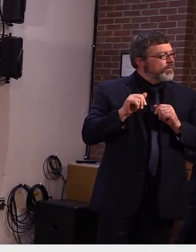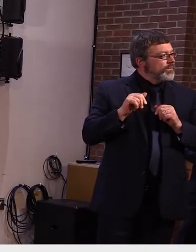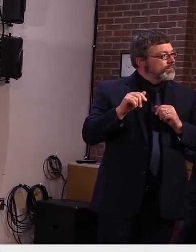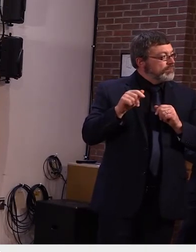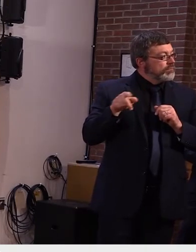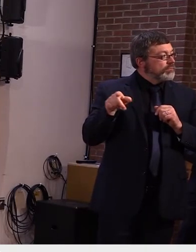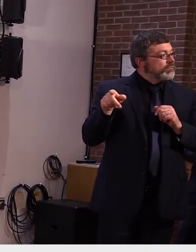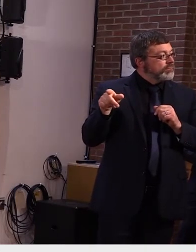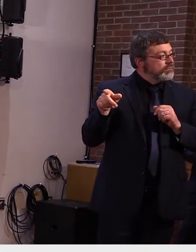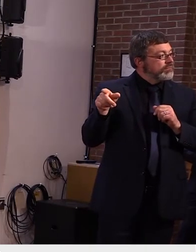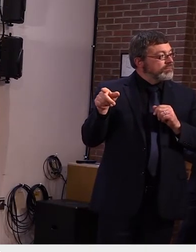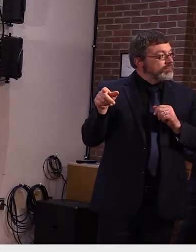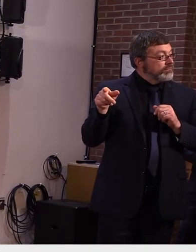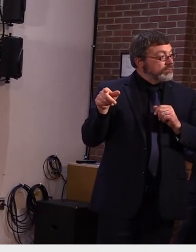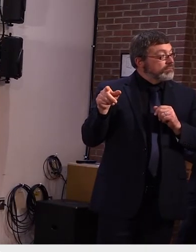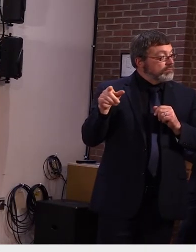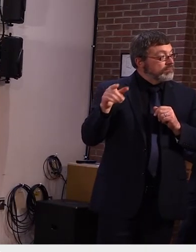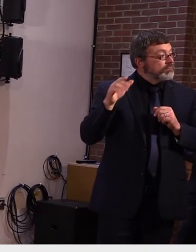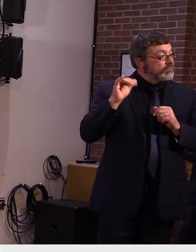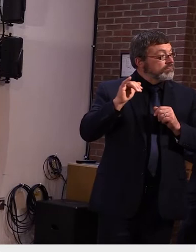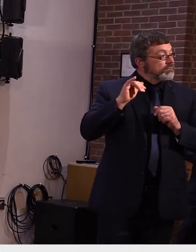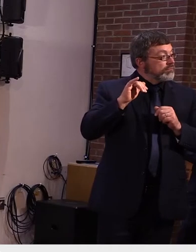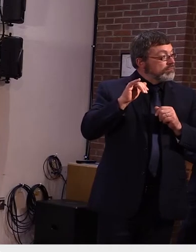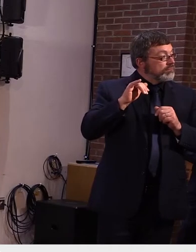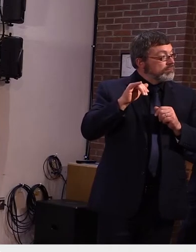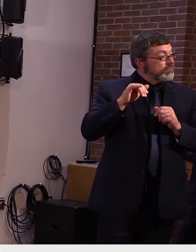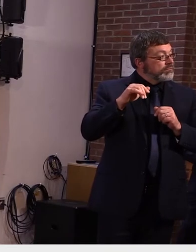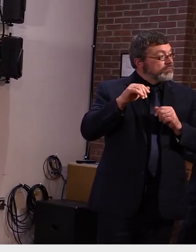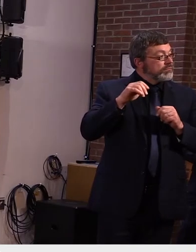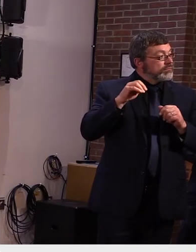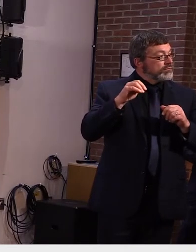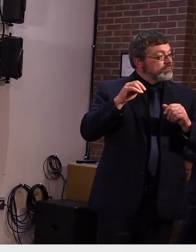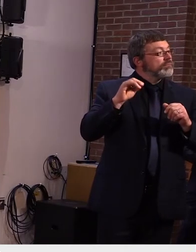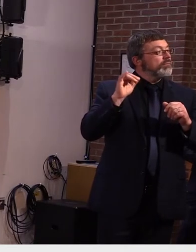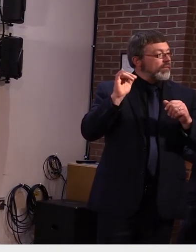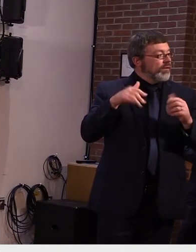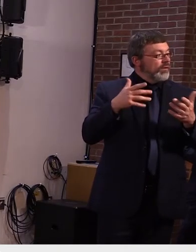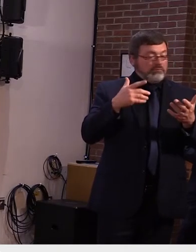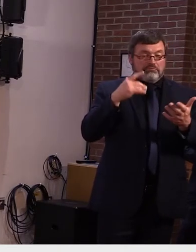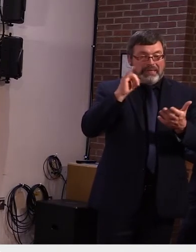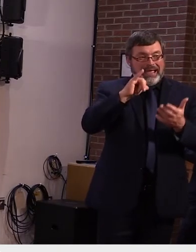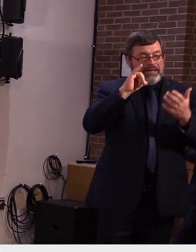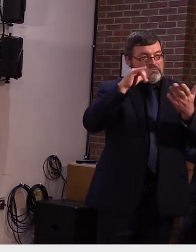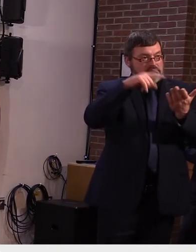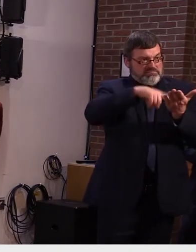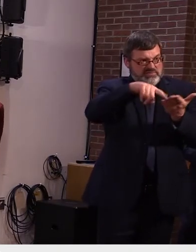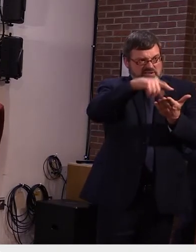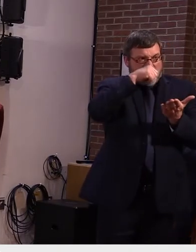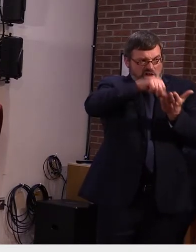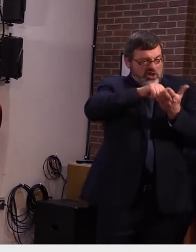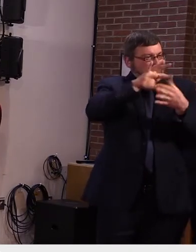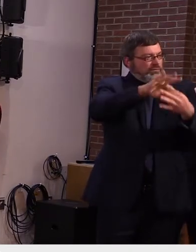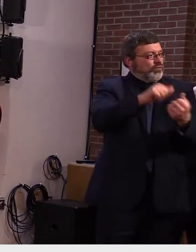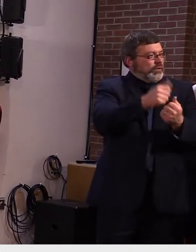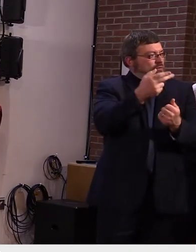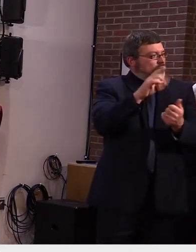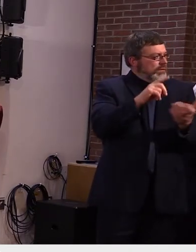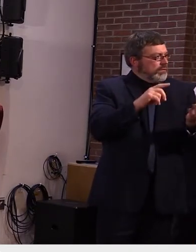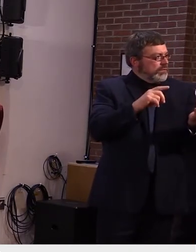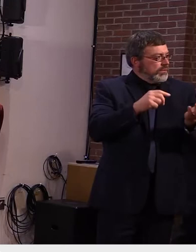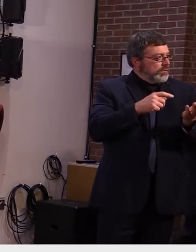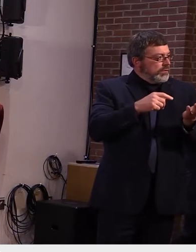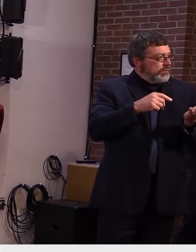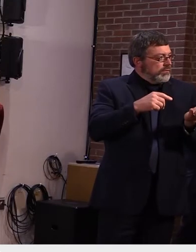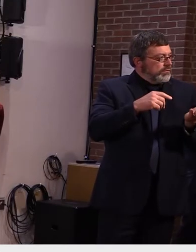uh it's about uh making sure we're prepared uh for uh the demand uh that will undoubtedly happen uh due